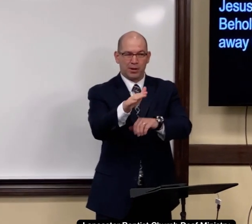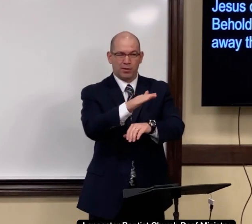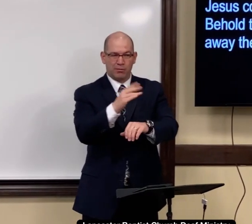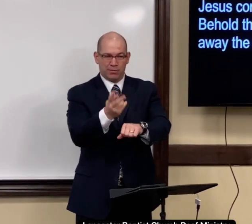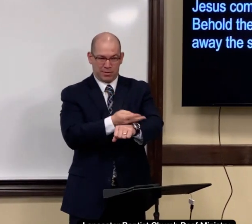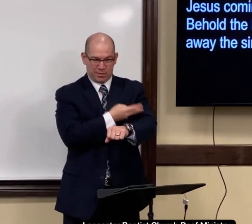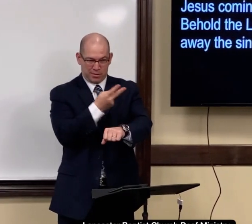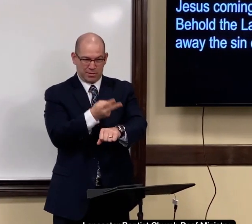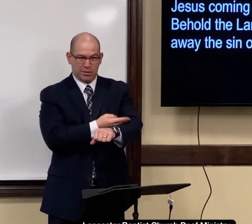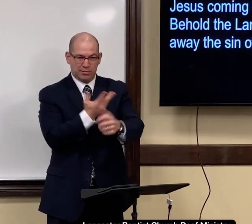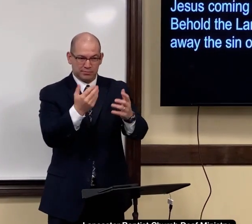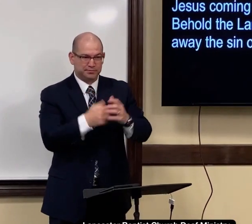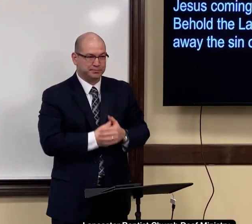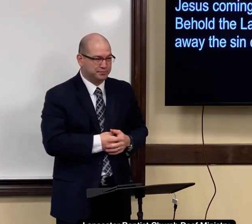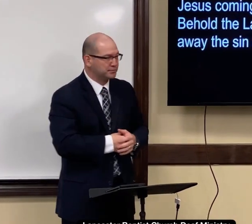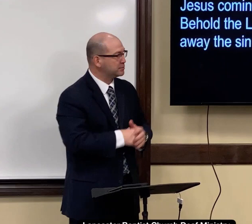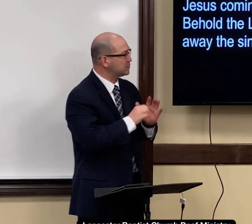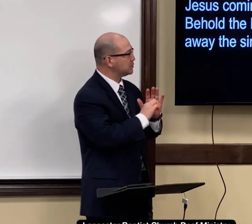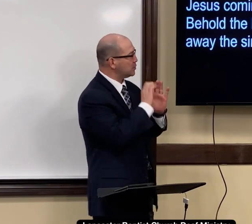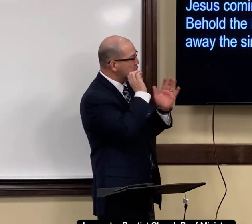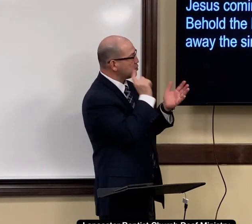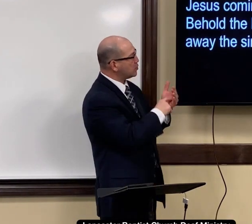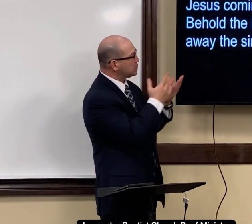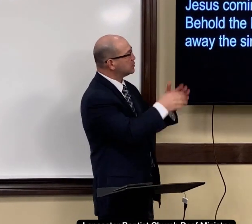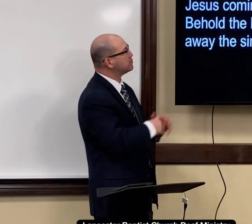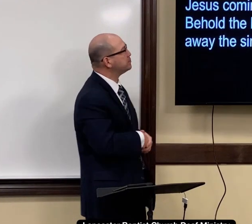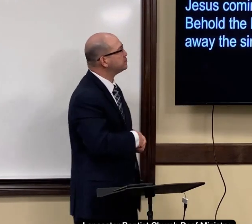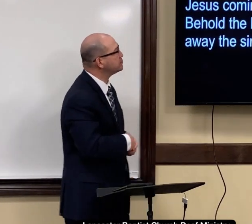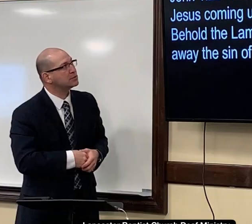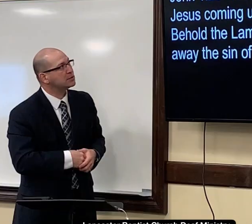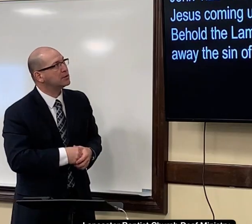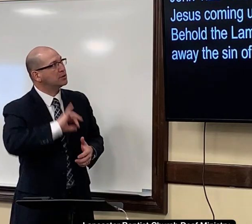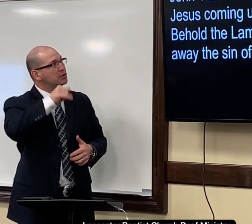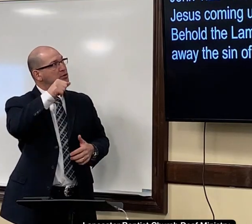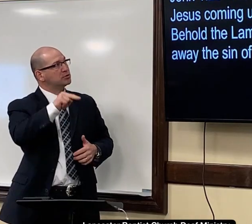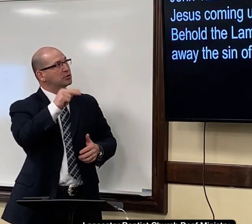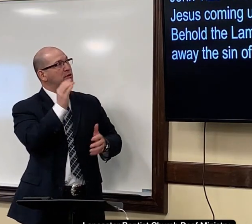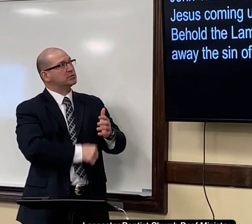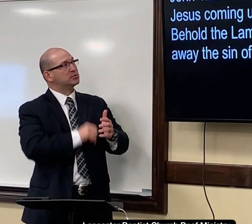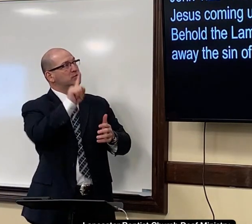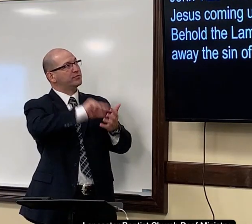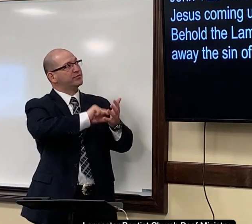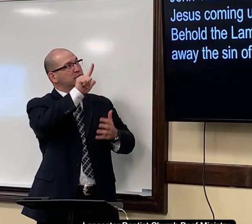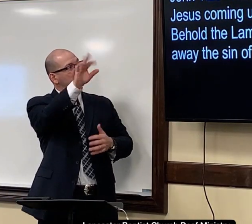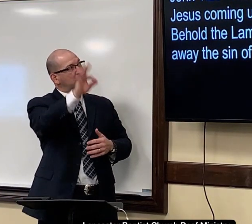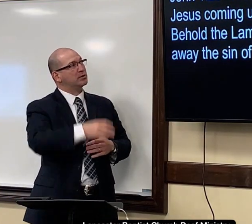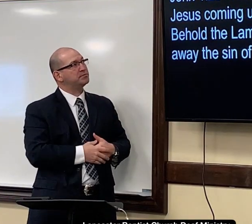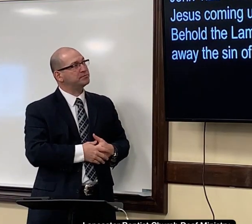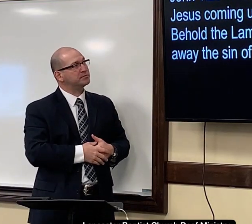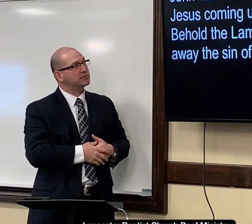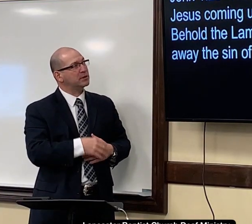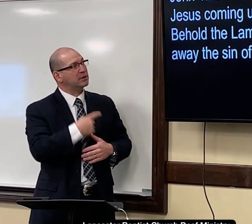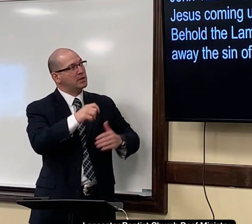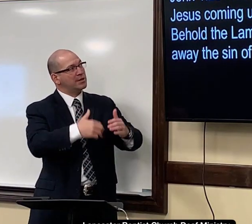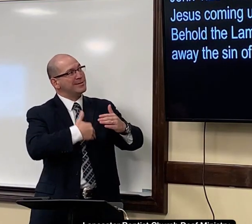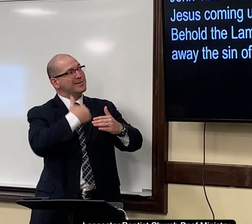our passover lamb please notice this verse john chapter 1 verse 29